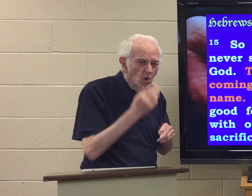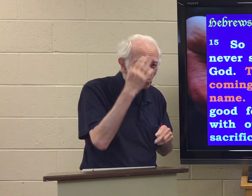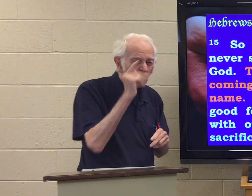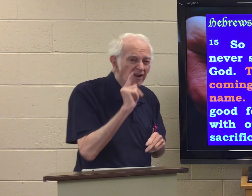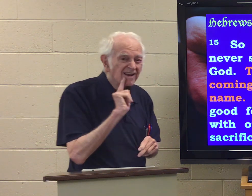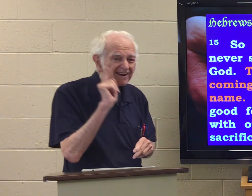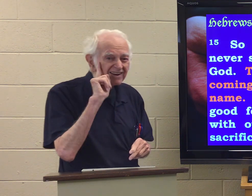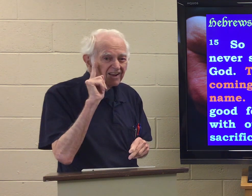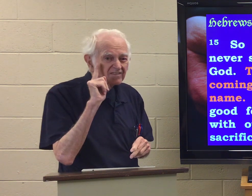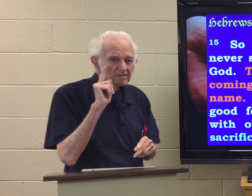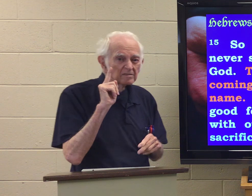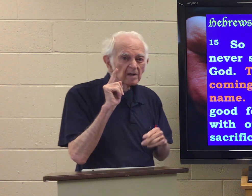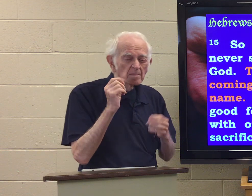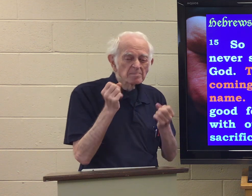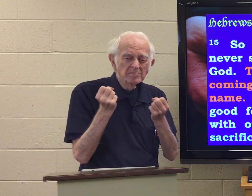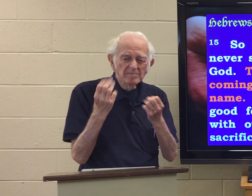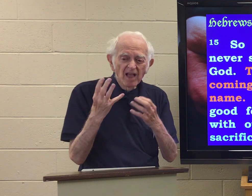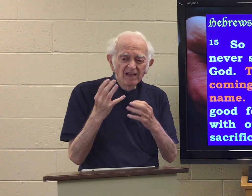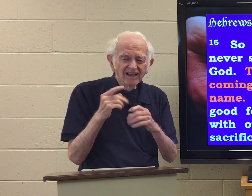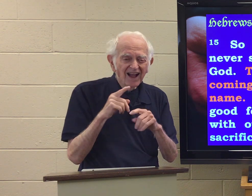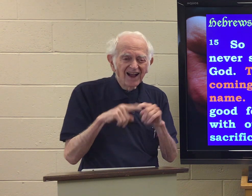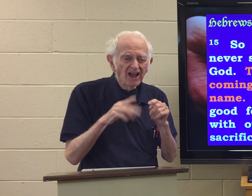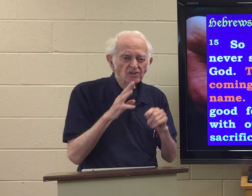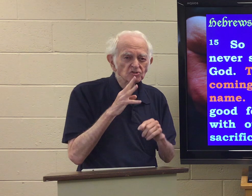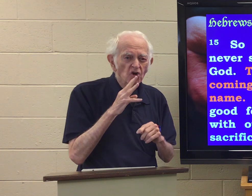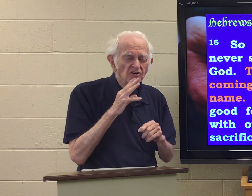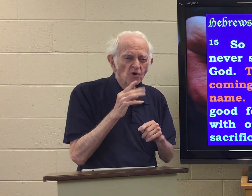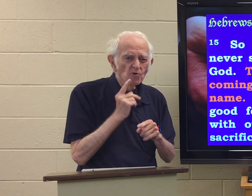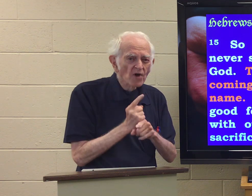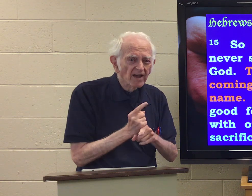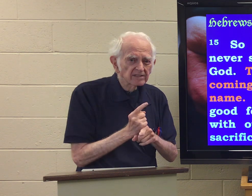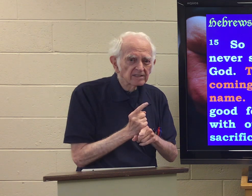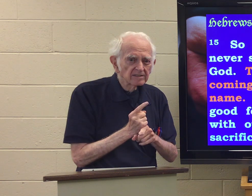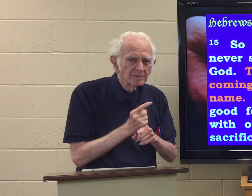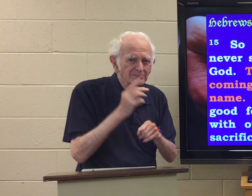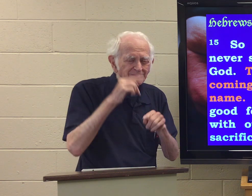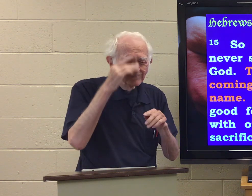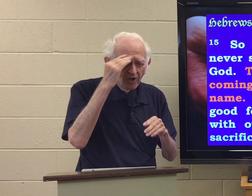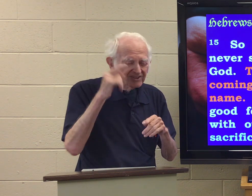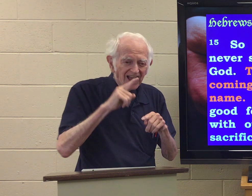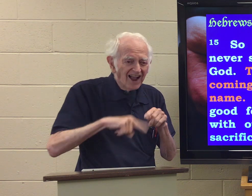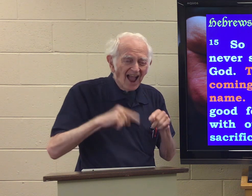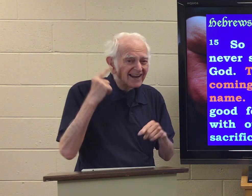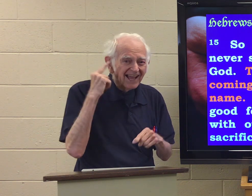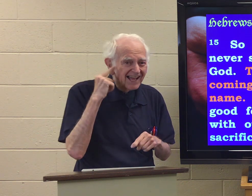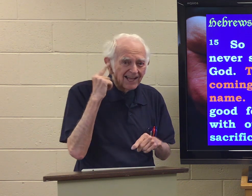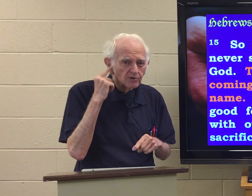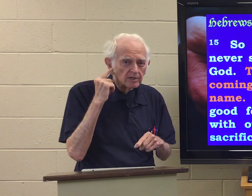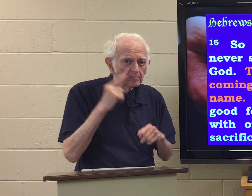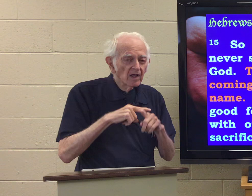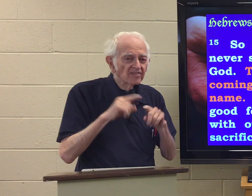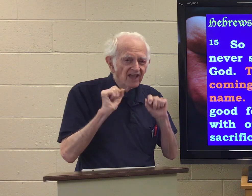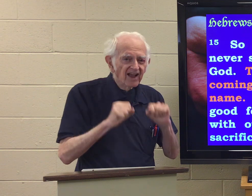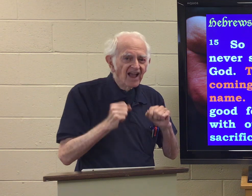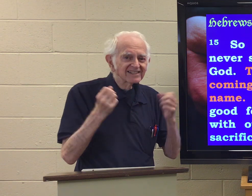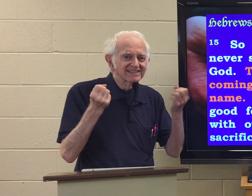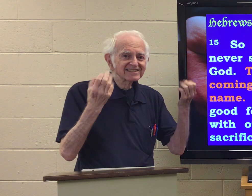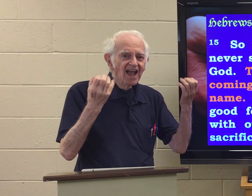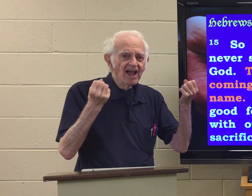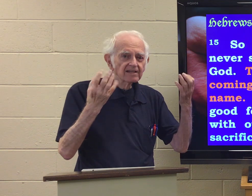You know, the deaf, many can't speak right, because they can't hear, but